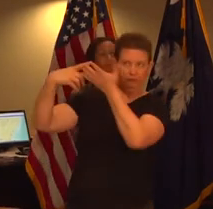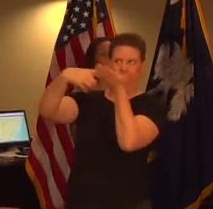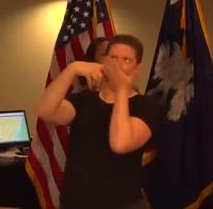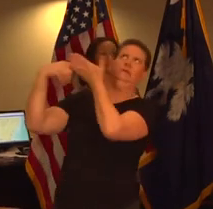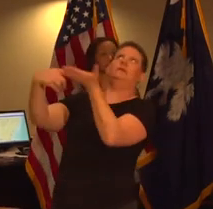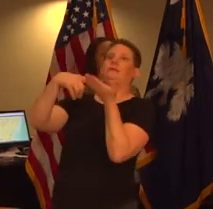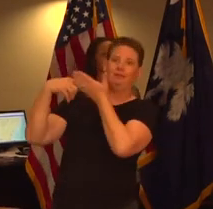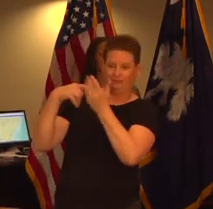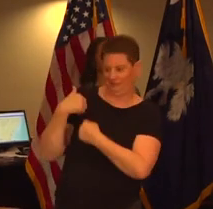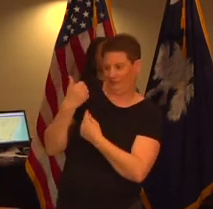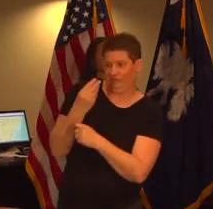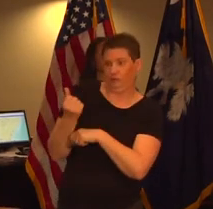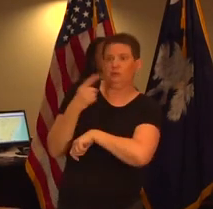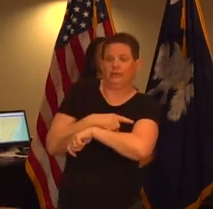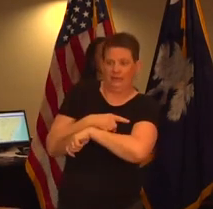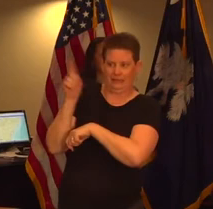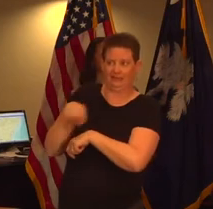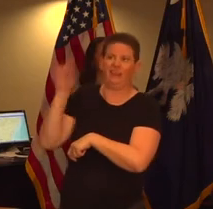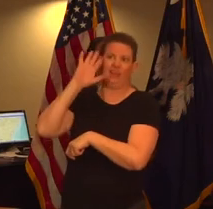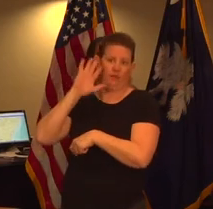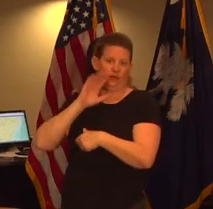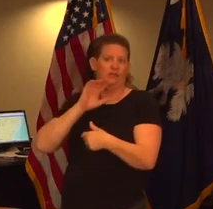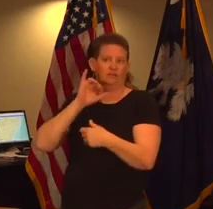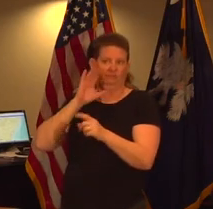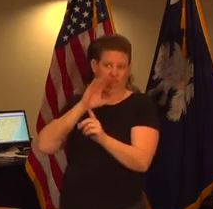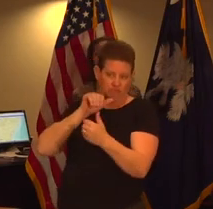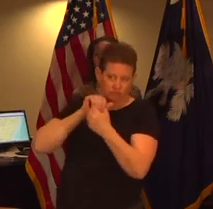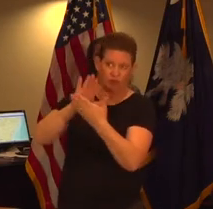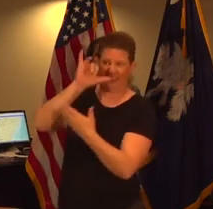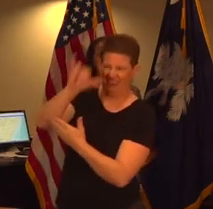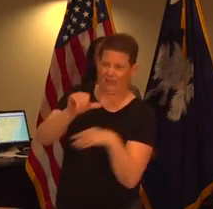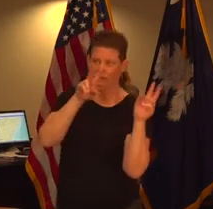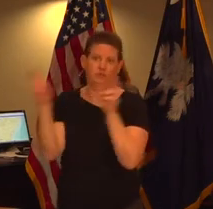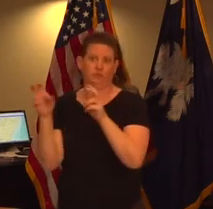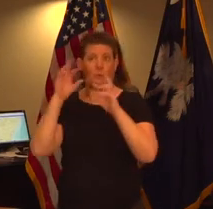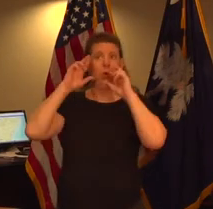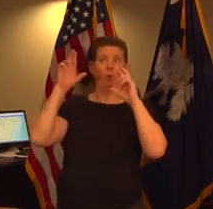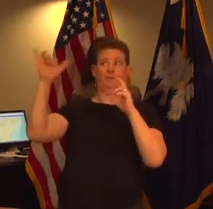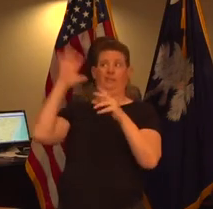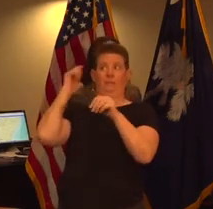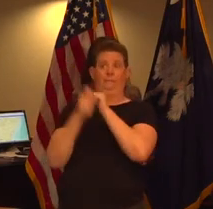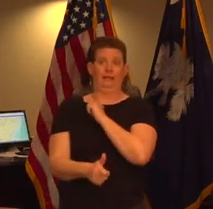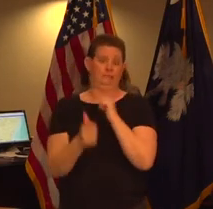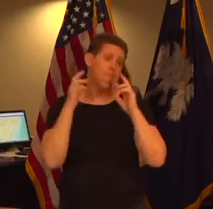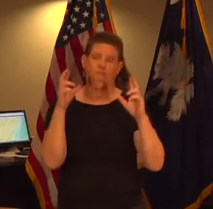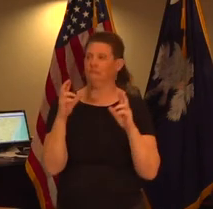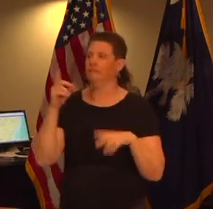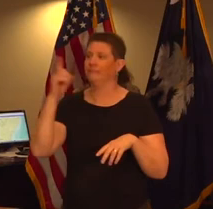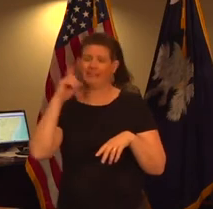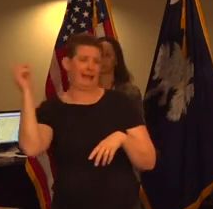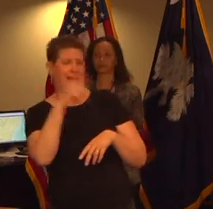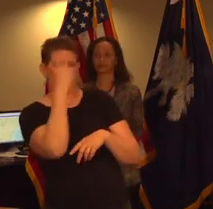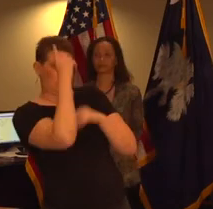uh vigorously in the last few days that will address exactly that and we are hoping that that legislation will pass quickly if i could